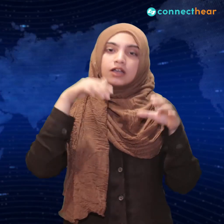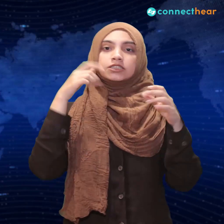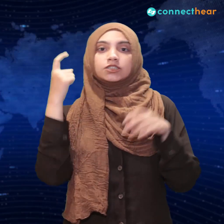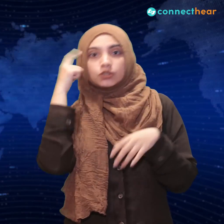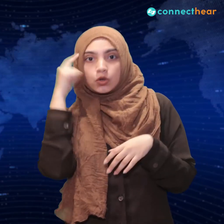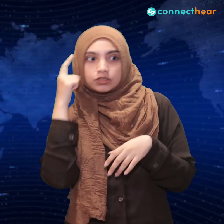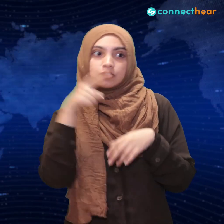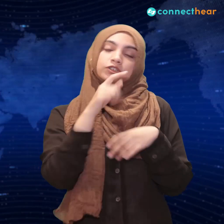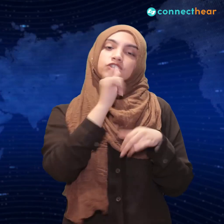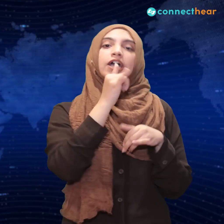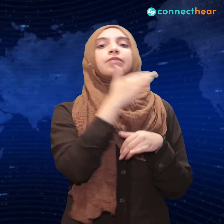going to die.